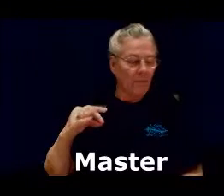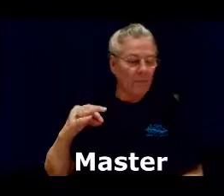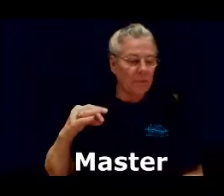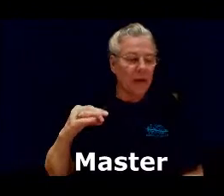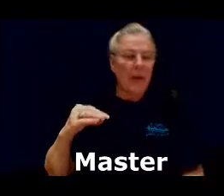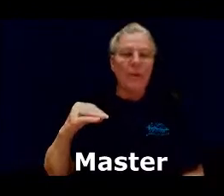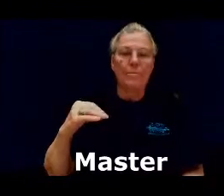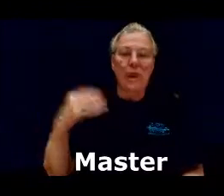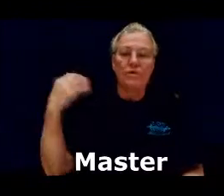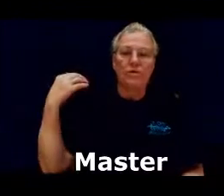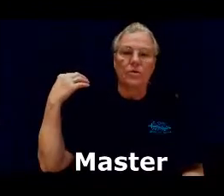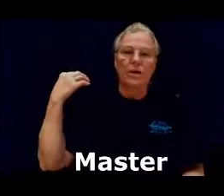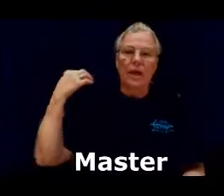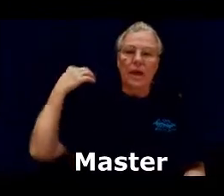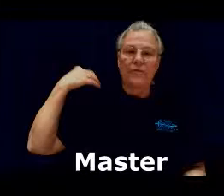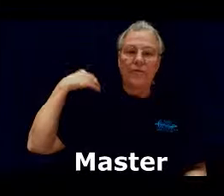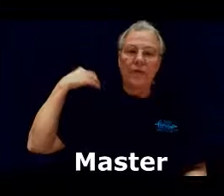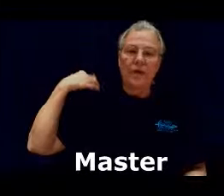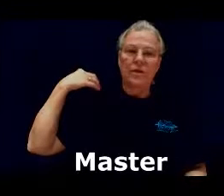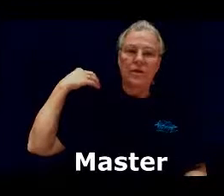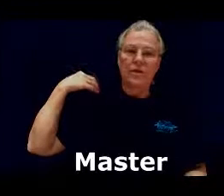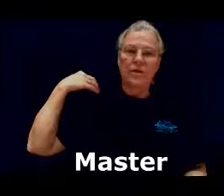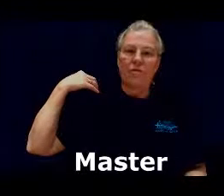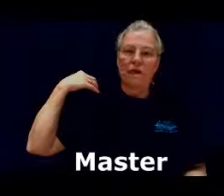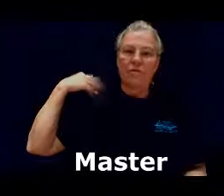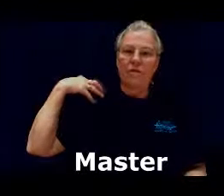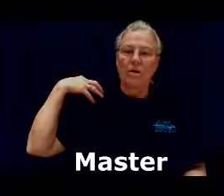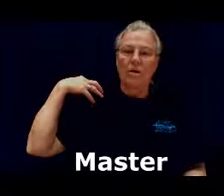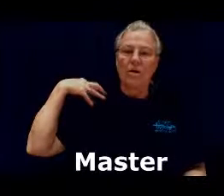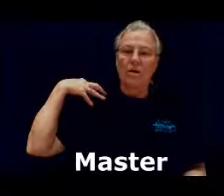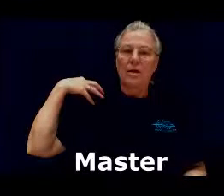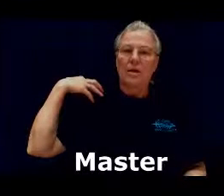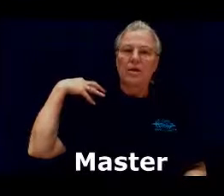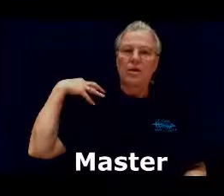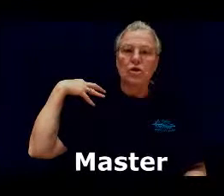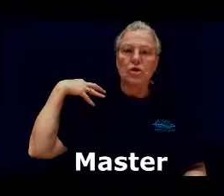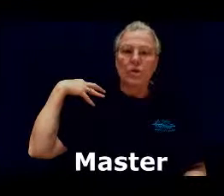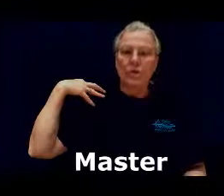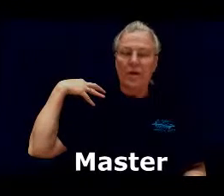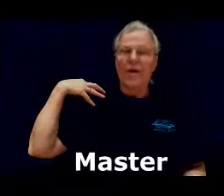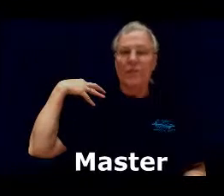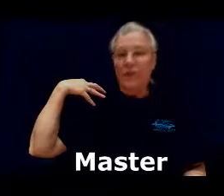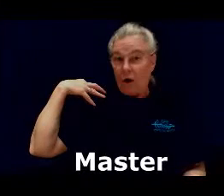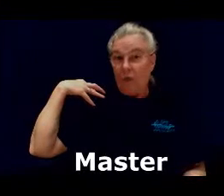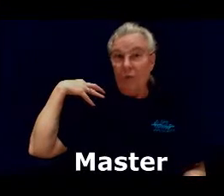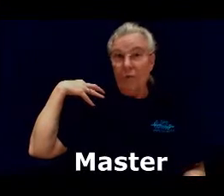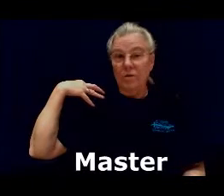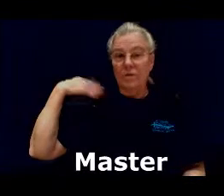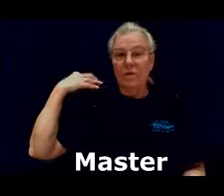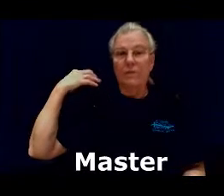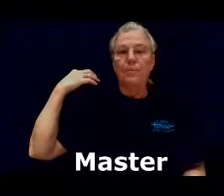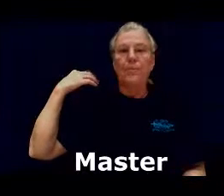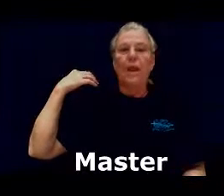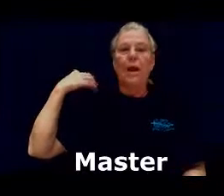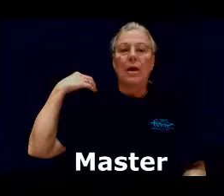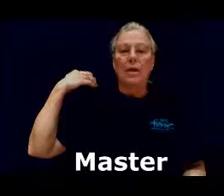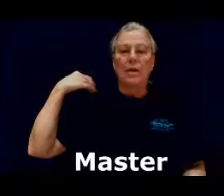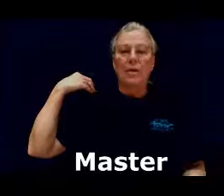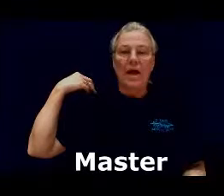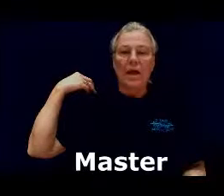master if you think of the chevrons on the the shoulder of an army person that